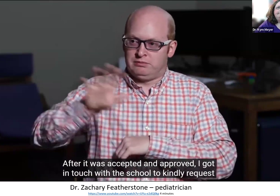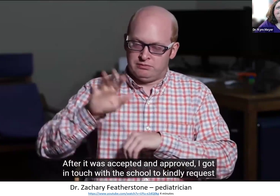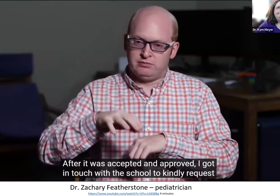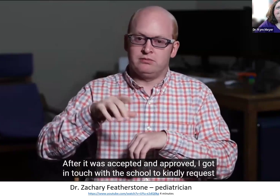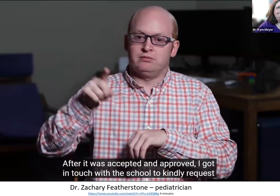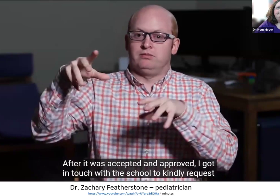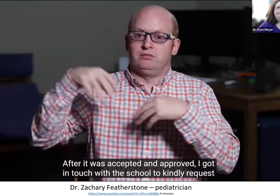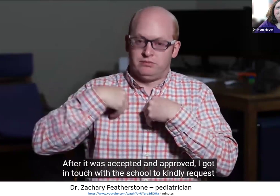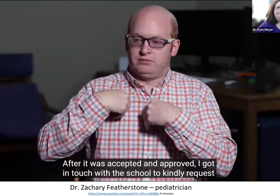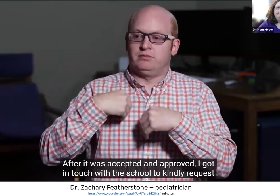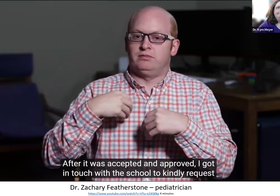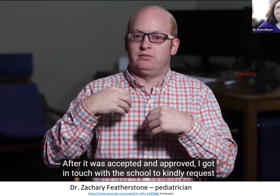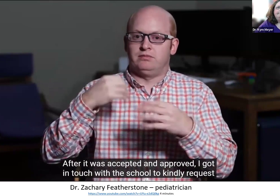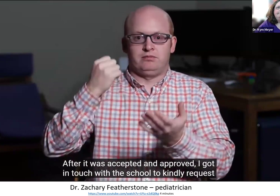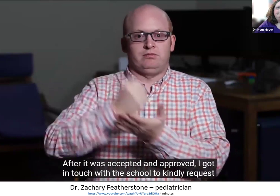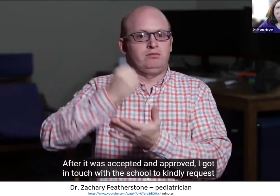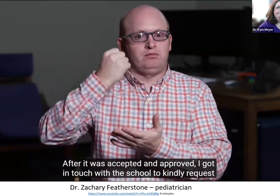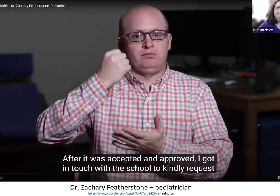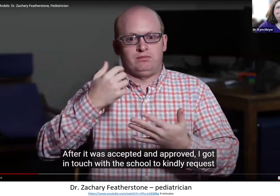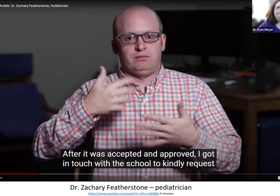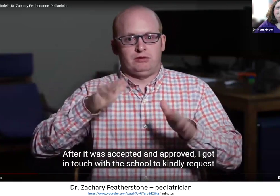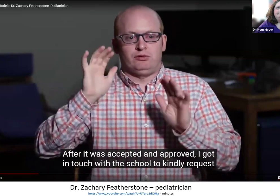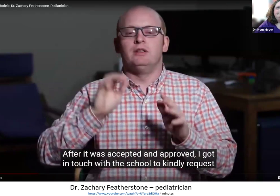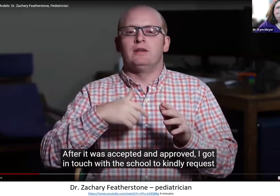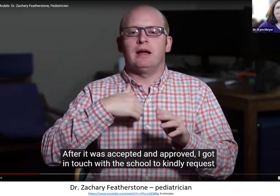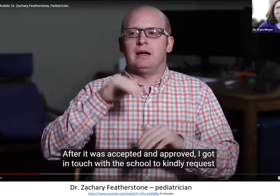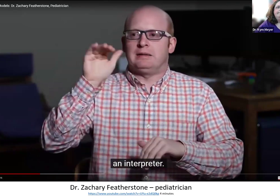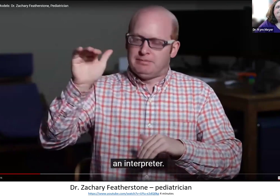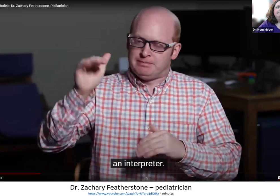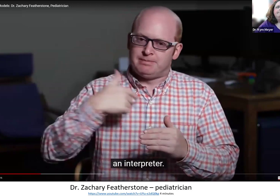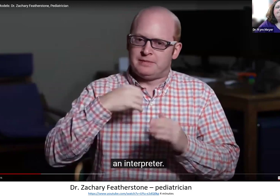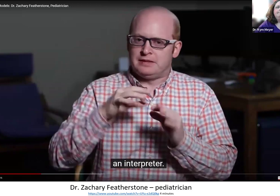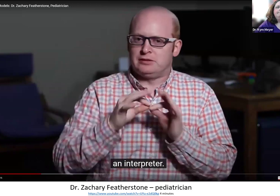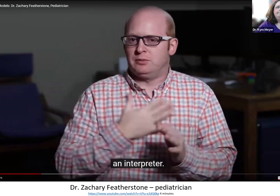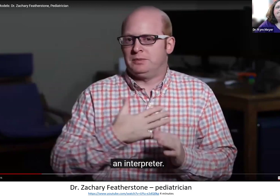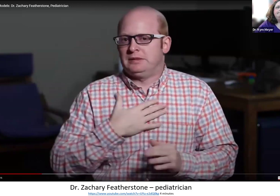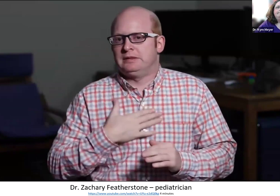After it was accepted and approved, I got in touch with the school to kindly request an interpreter.